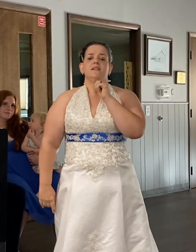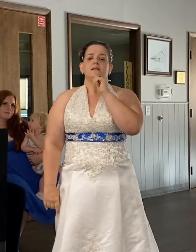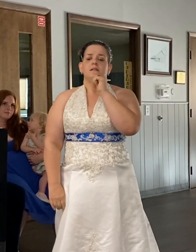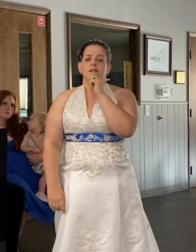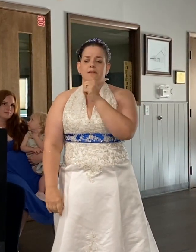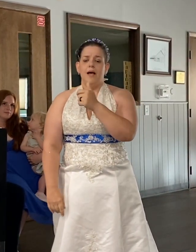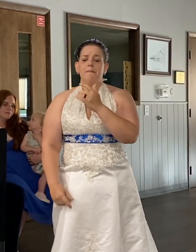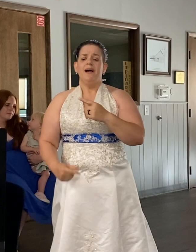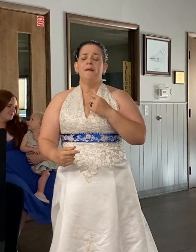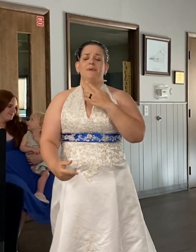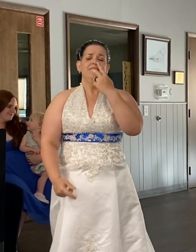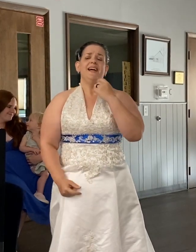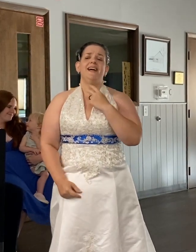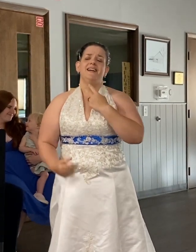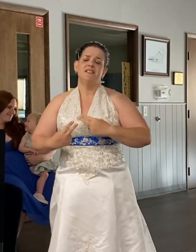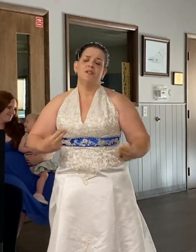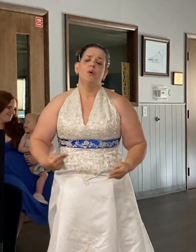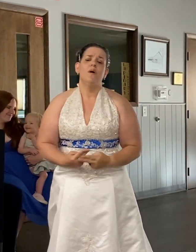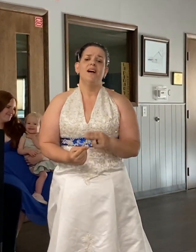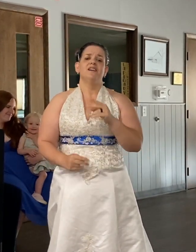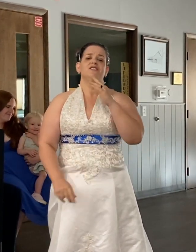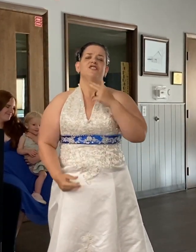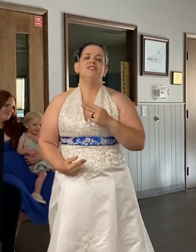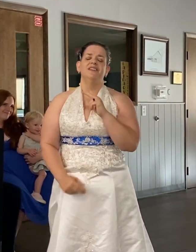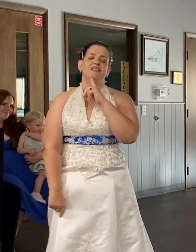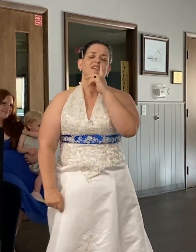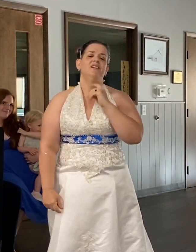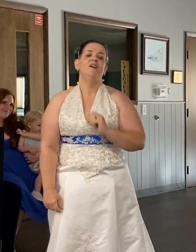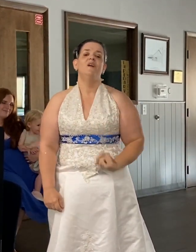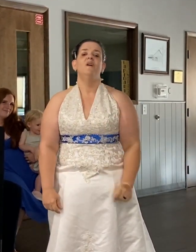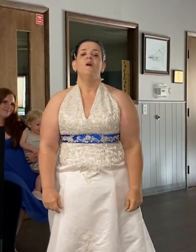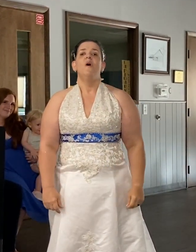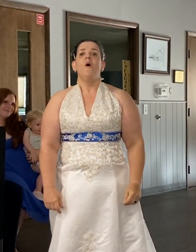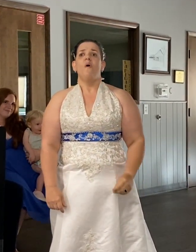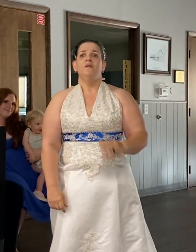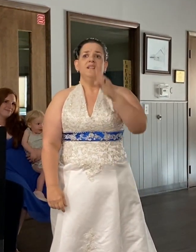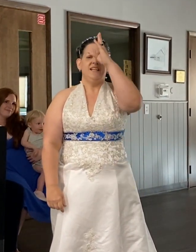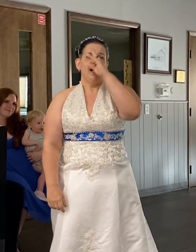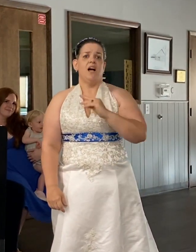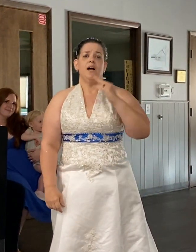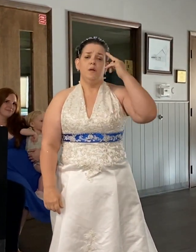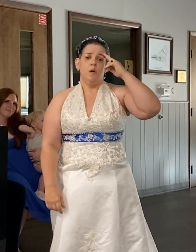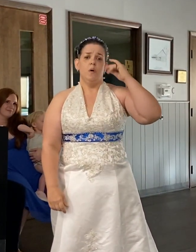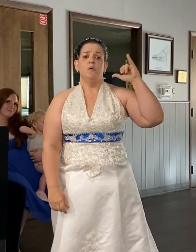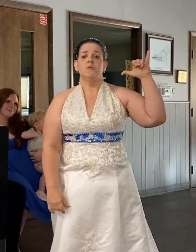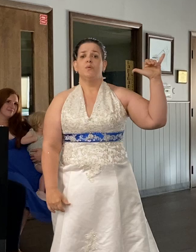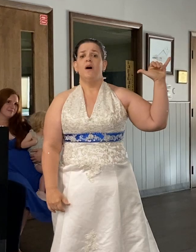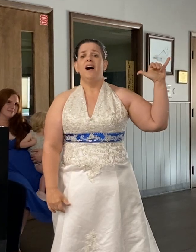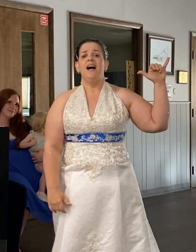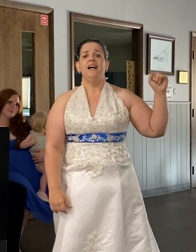It's not my place to question Only God knows why